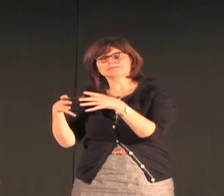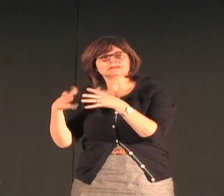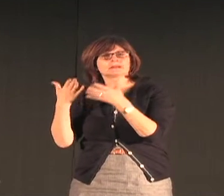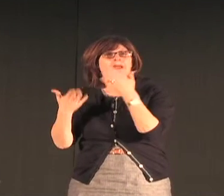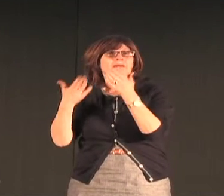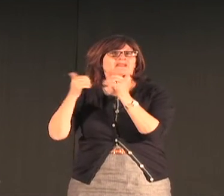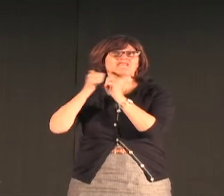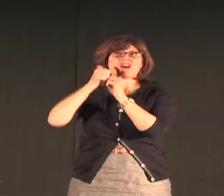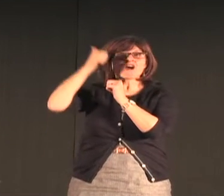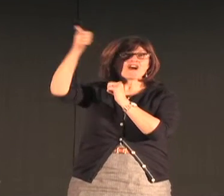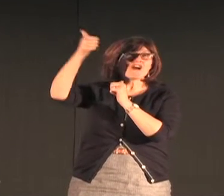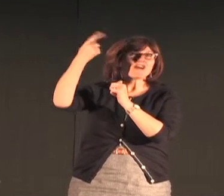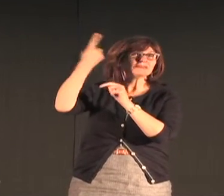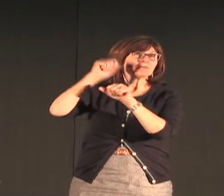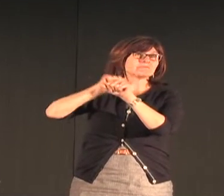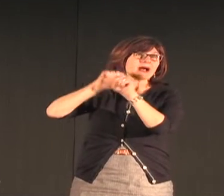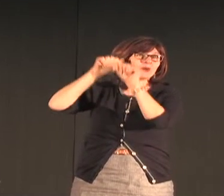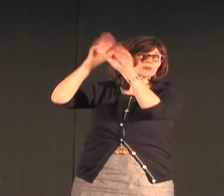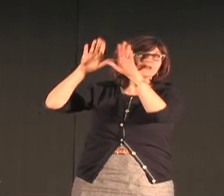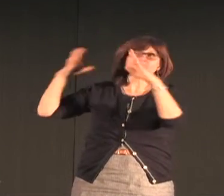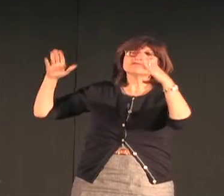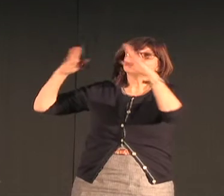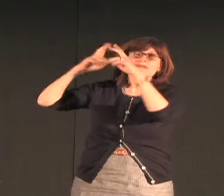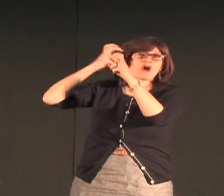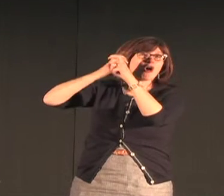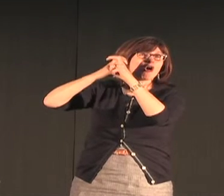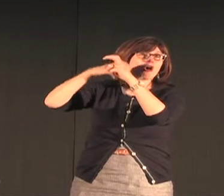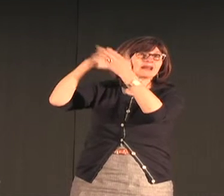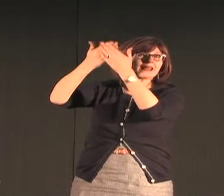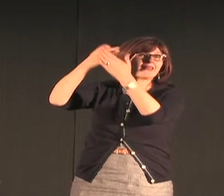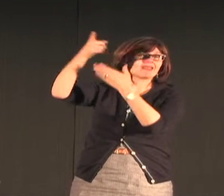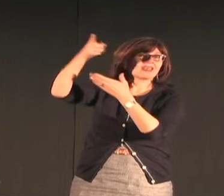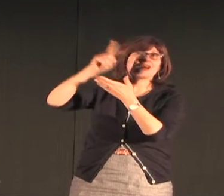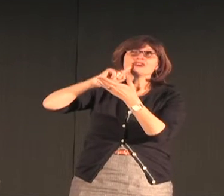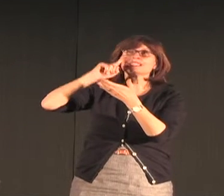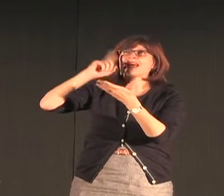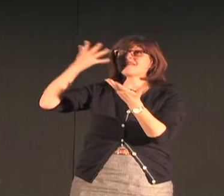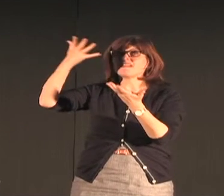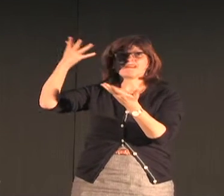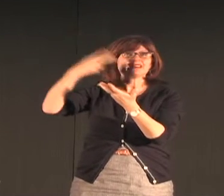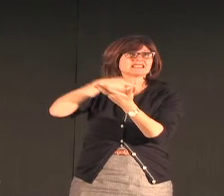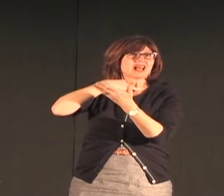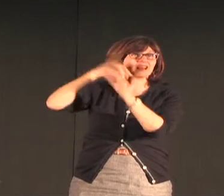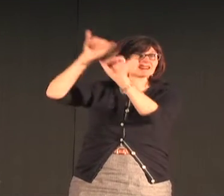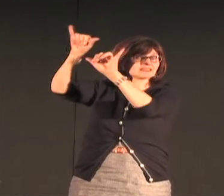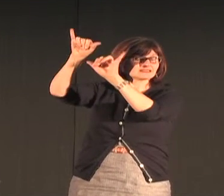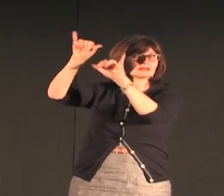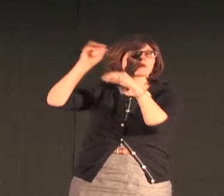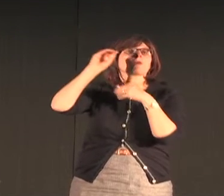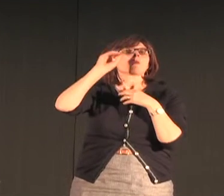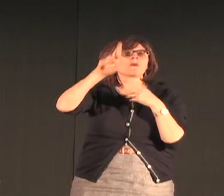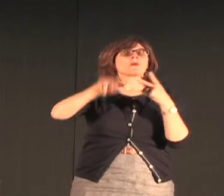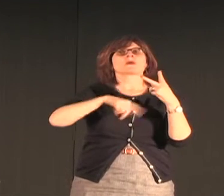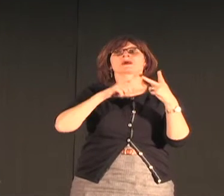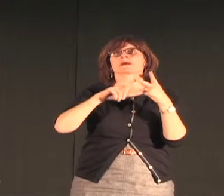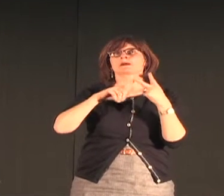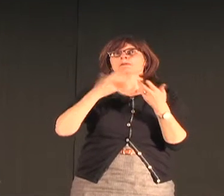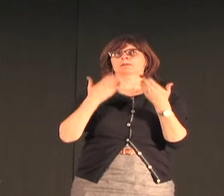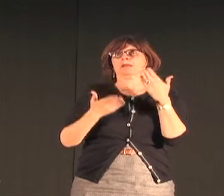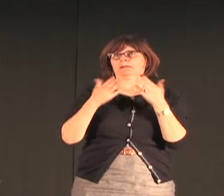And that community of users is usually isolated from other users of sign language or from schools for the deaf. That may be by